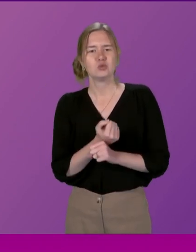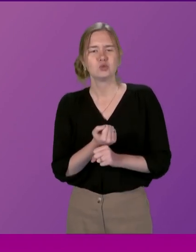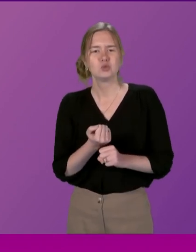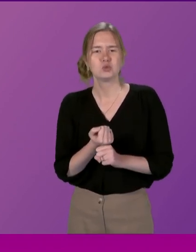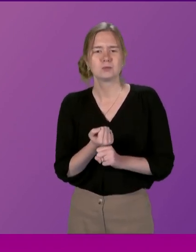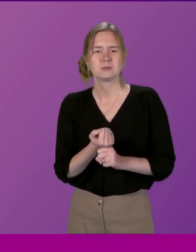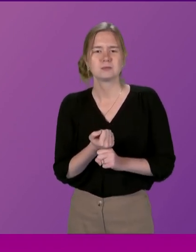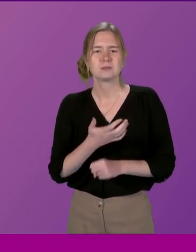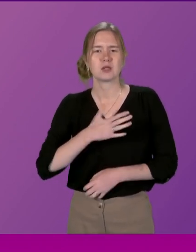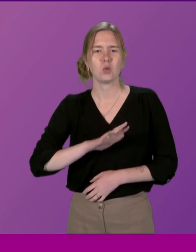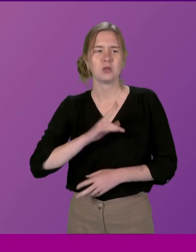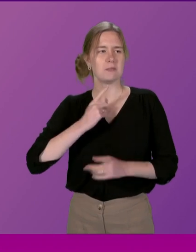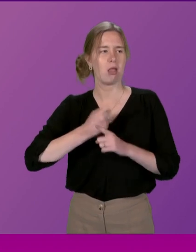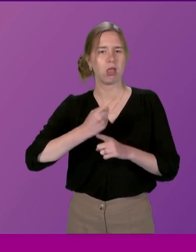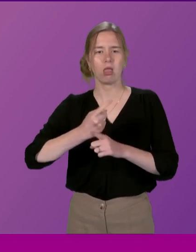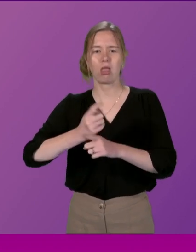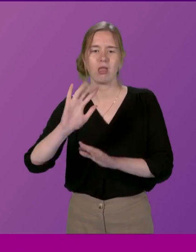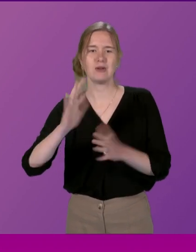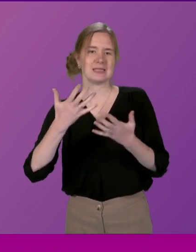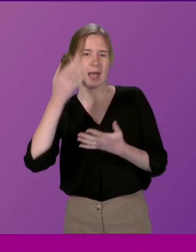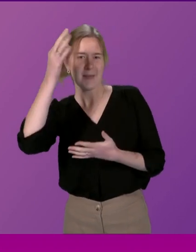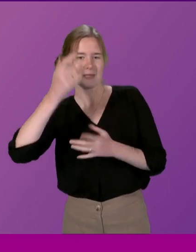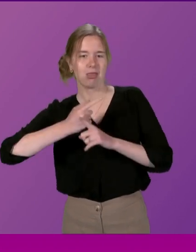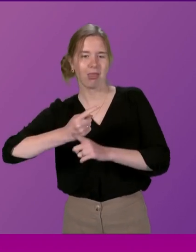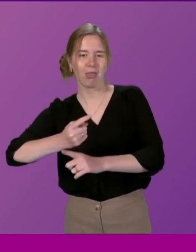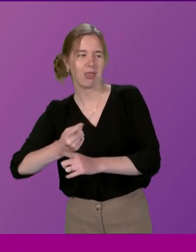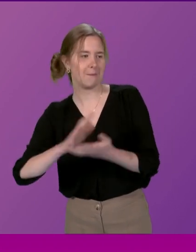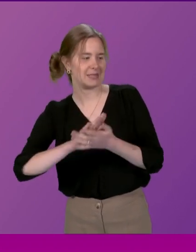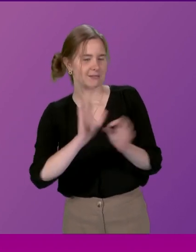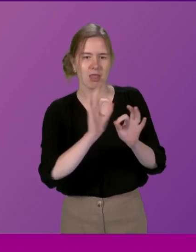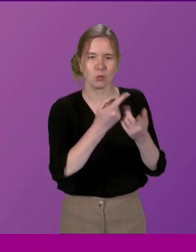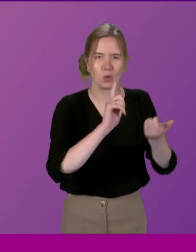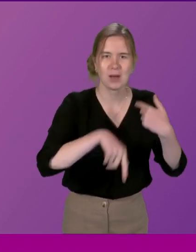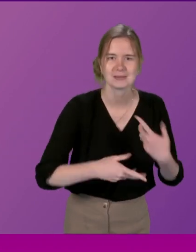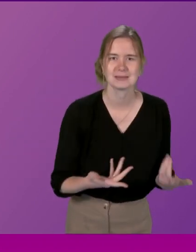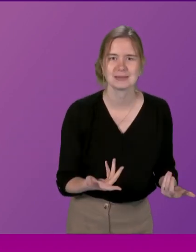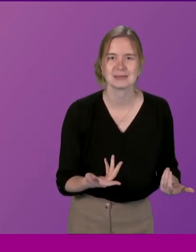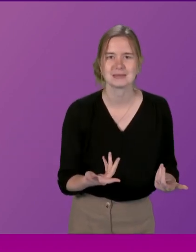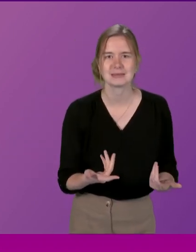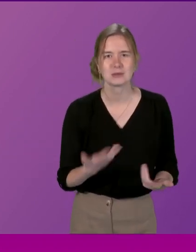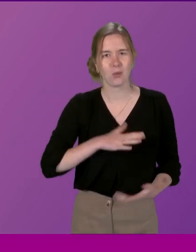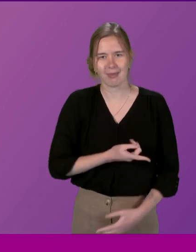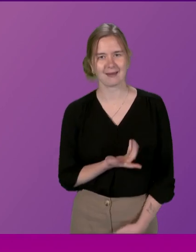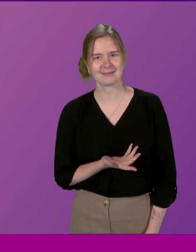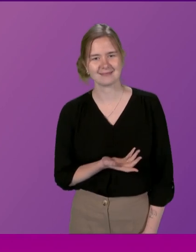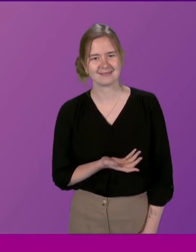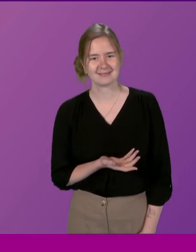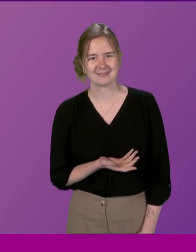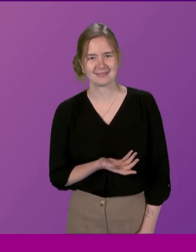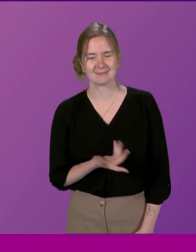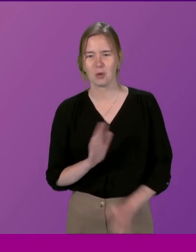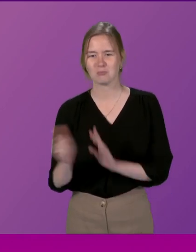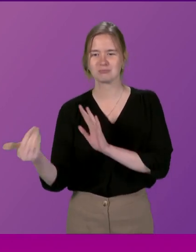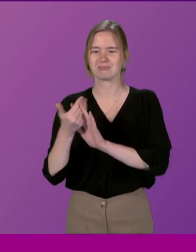be Jibbering on for 10 minutes talking about something that has nothing to do with what you actually asked You know, it's no